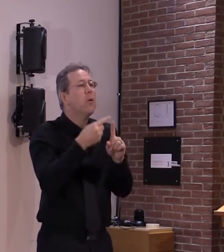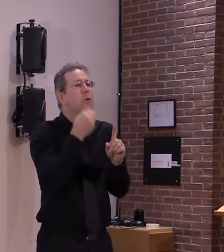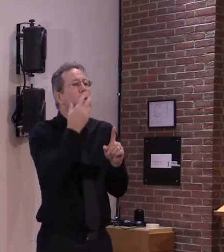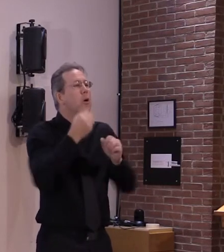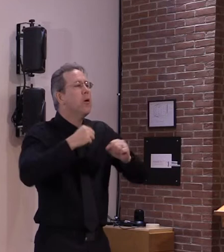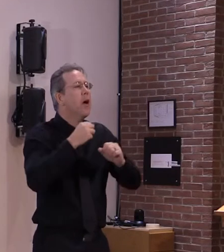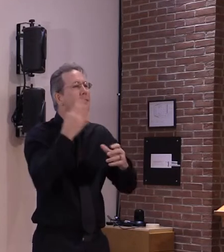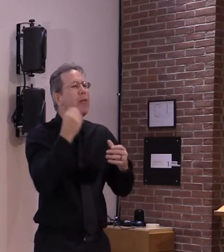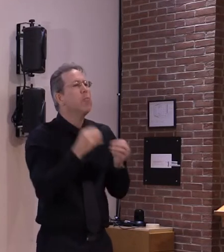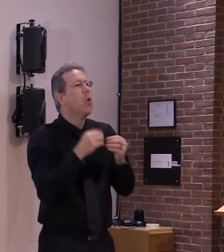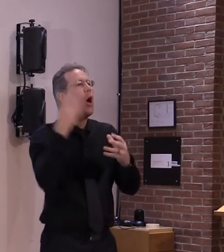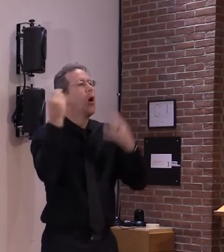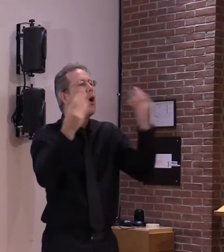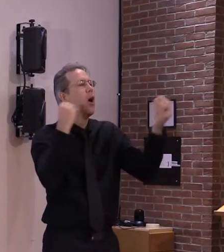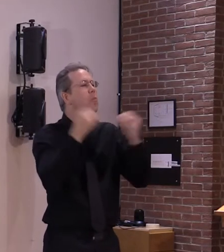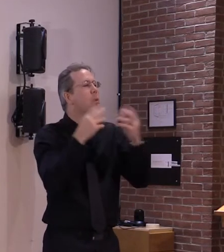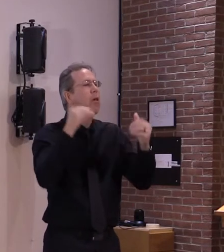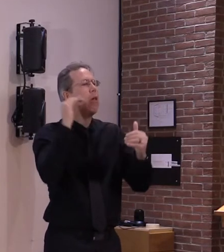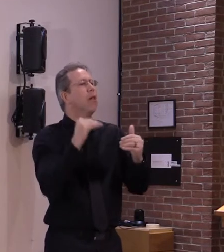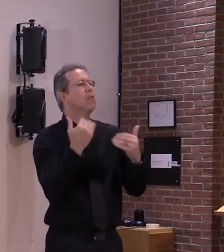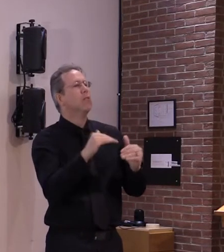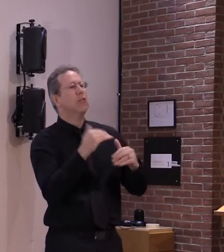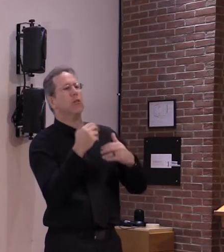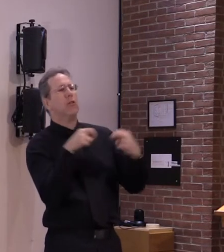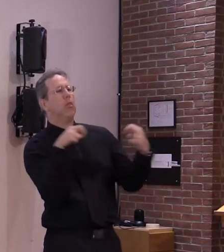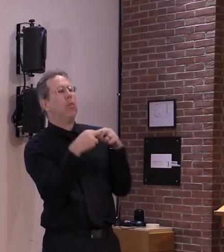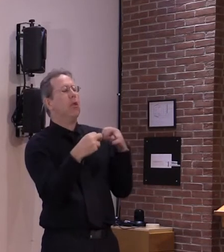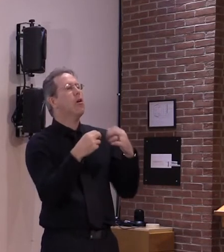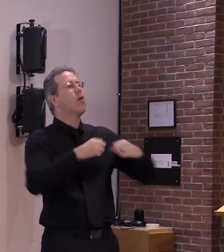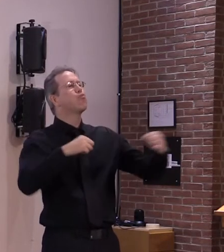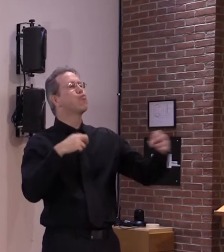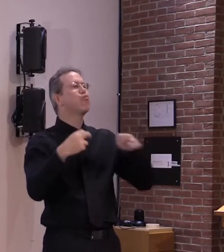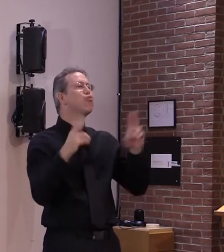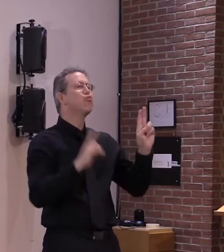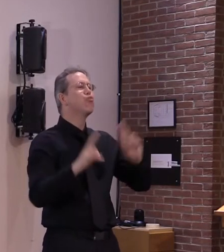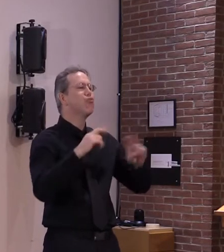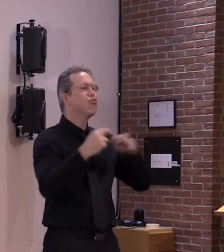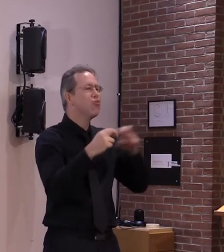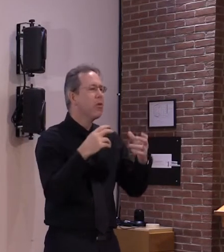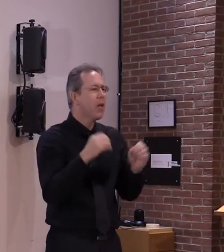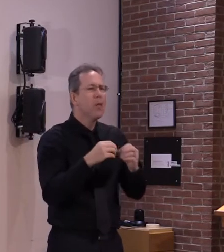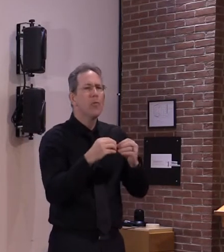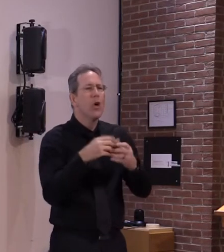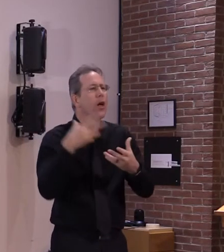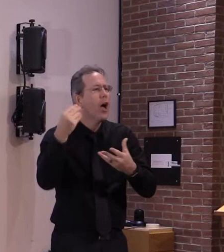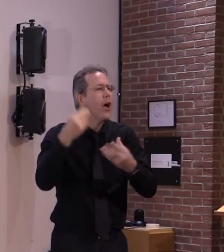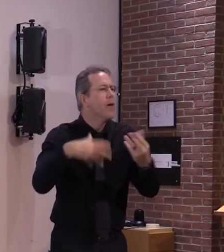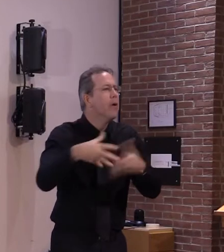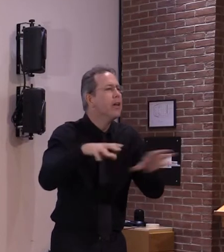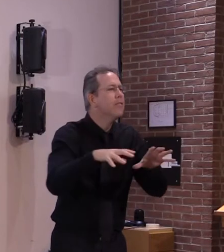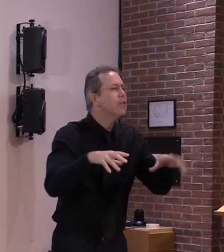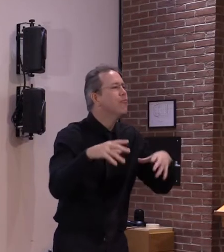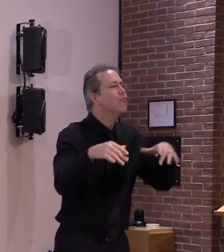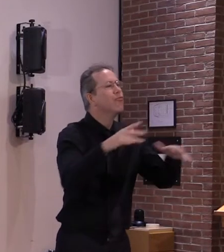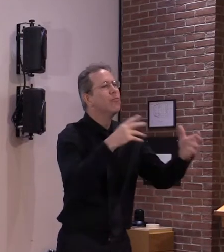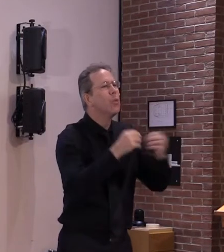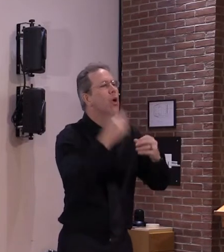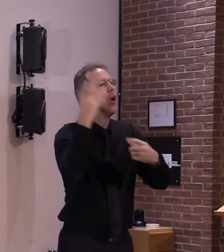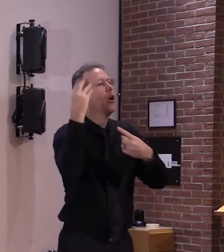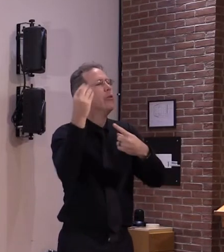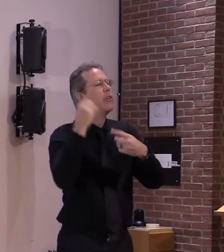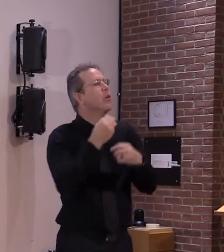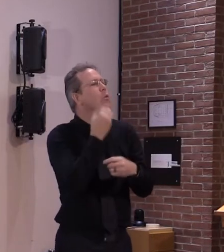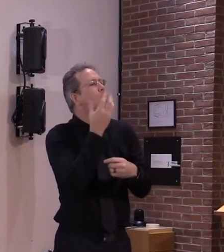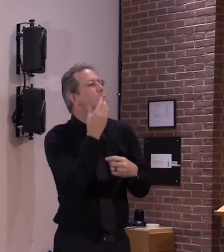and we'll also be able to do a lot more and i think that we'll be able to do